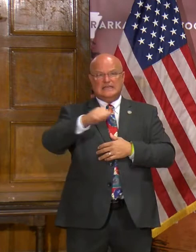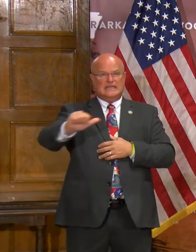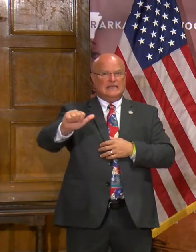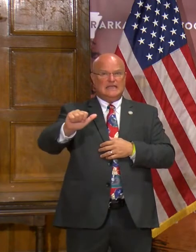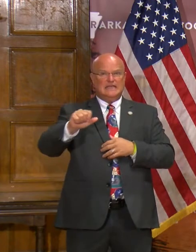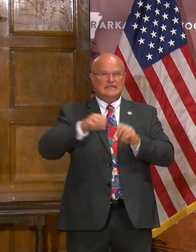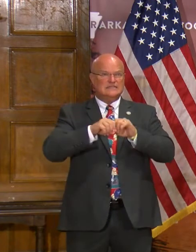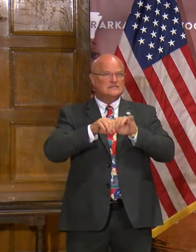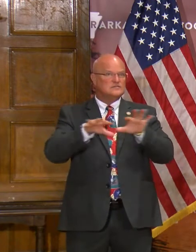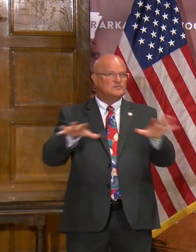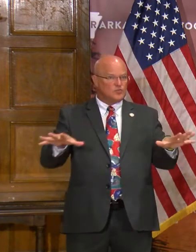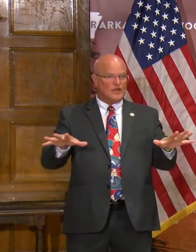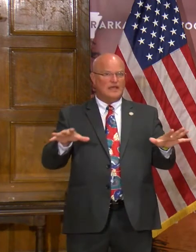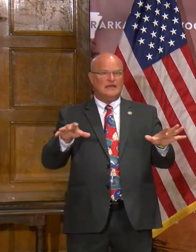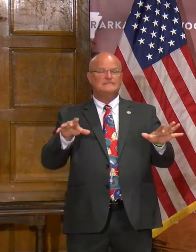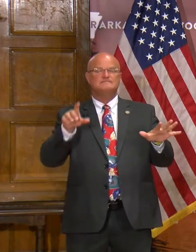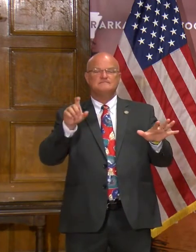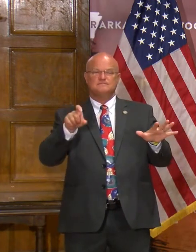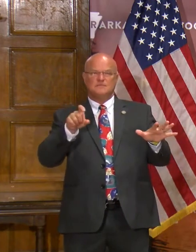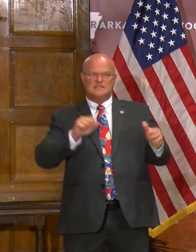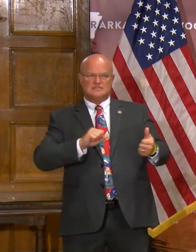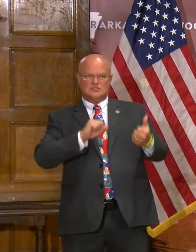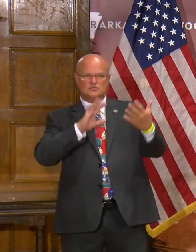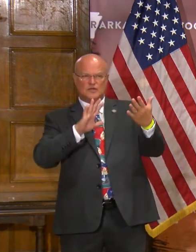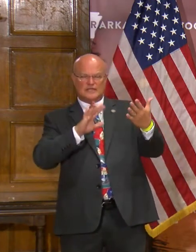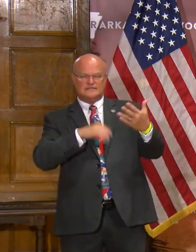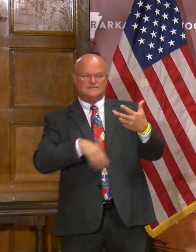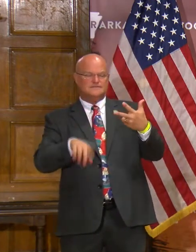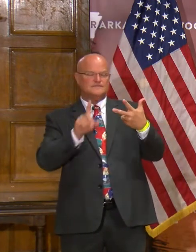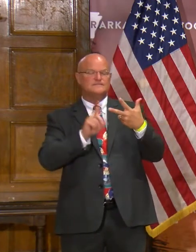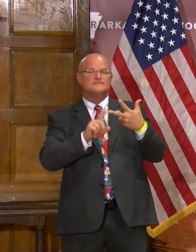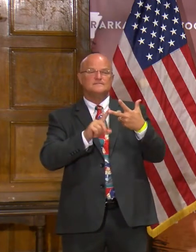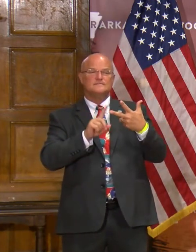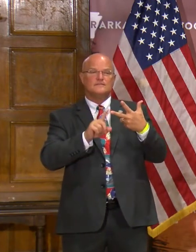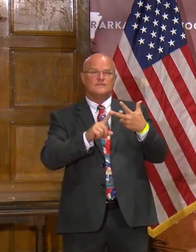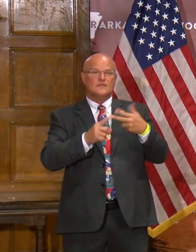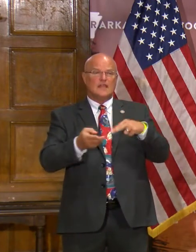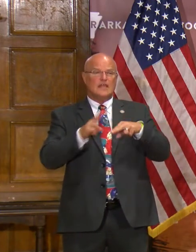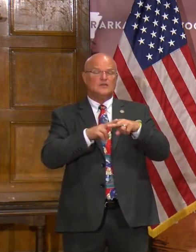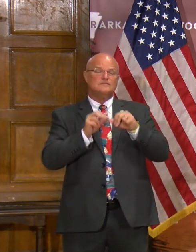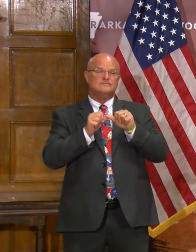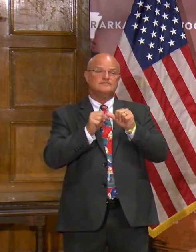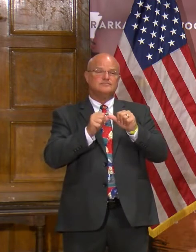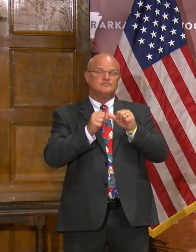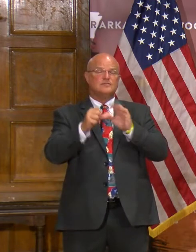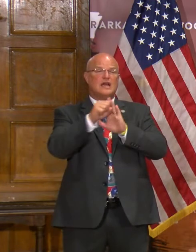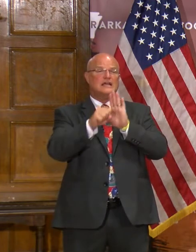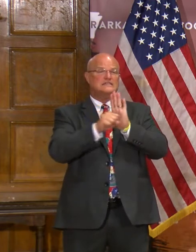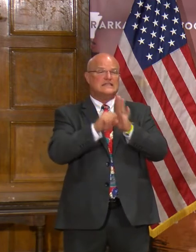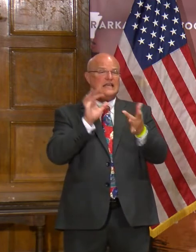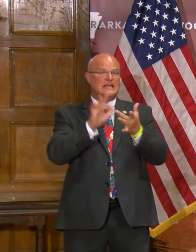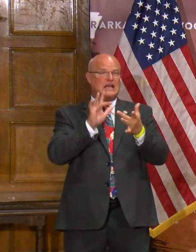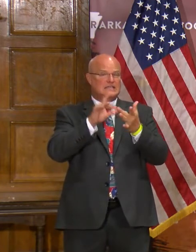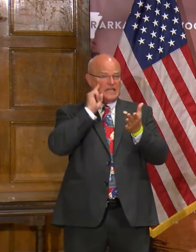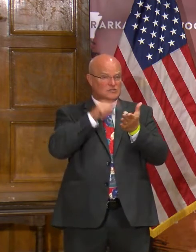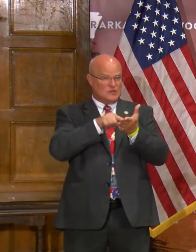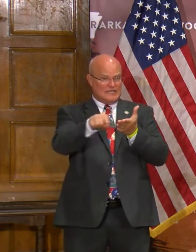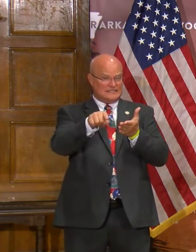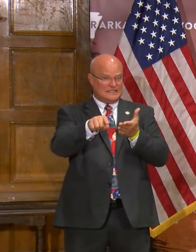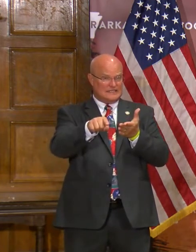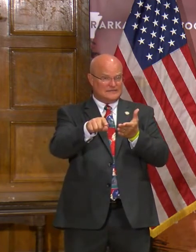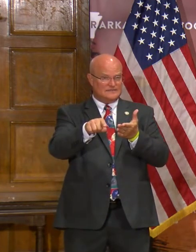spread that we have to address. Third, we want to increase the consistency of our state contact tracing.